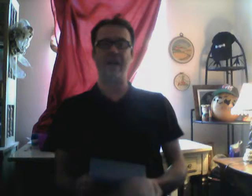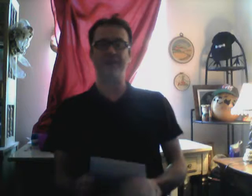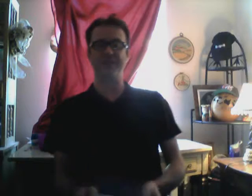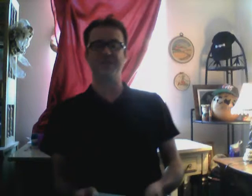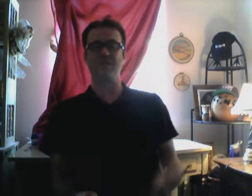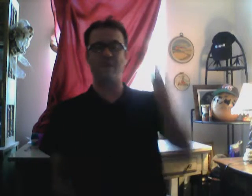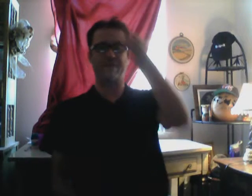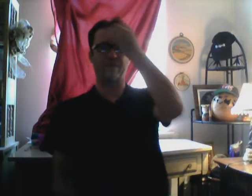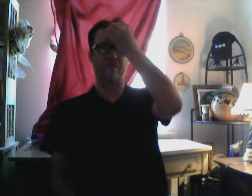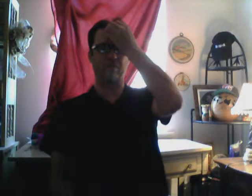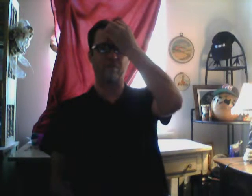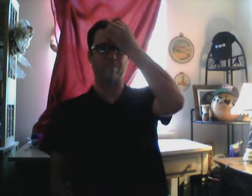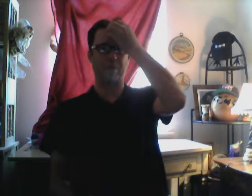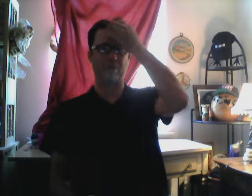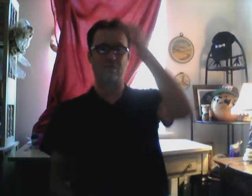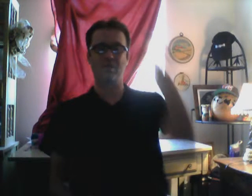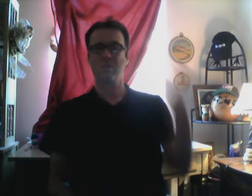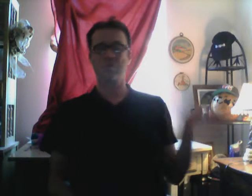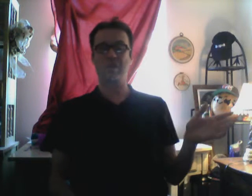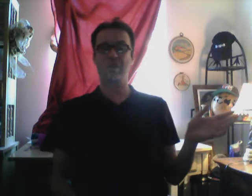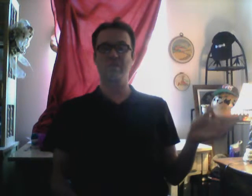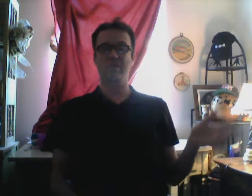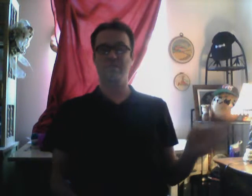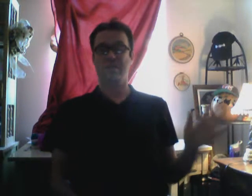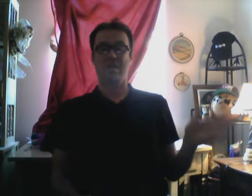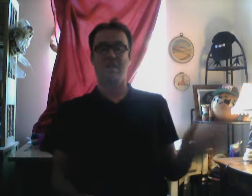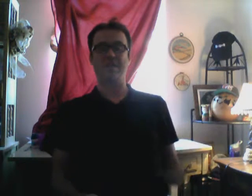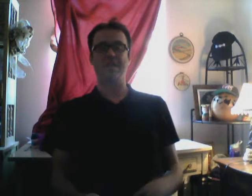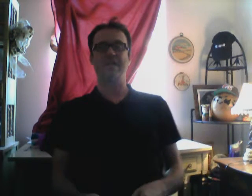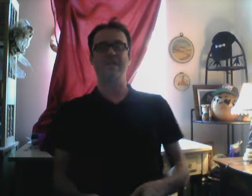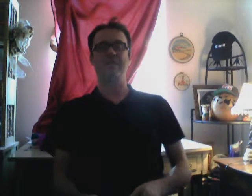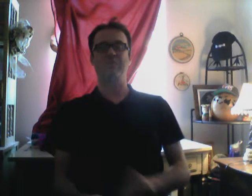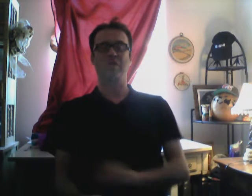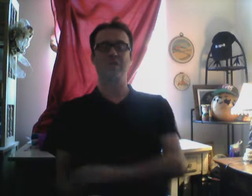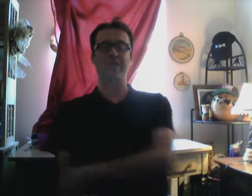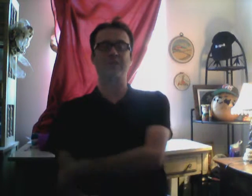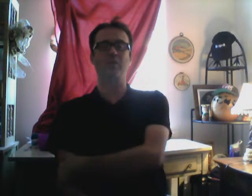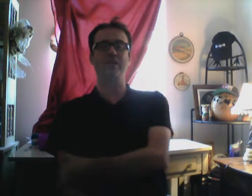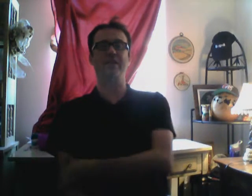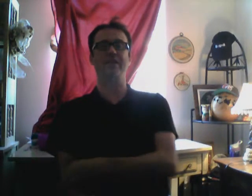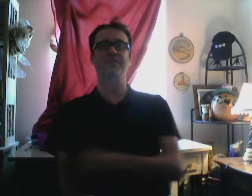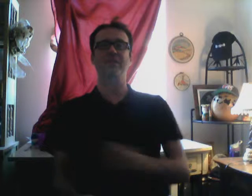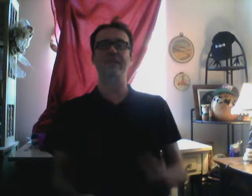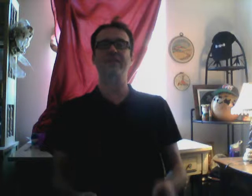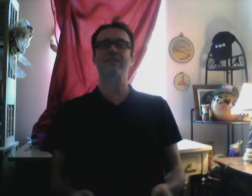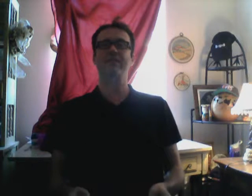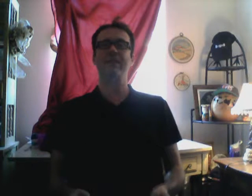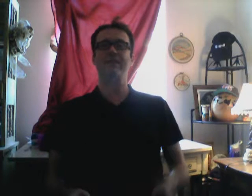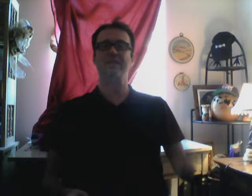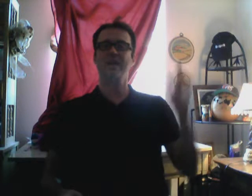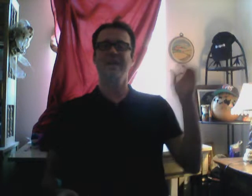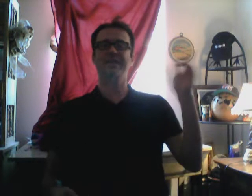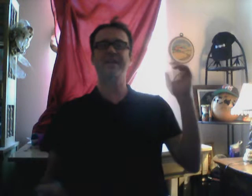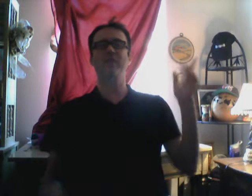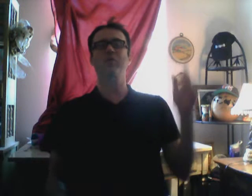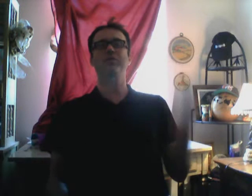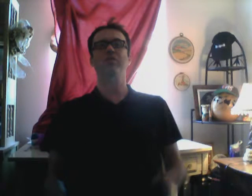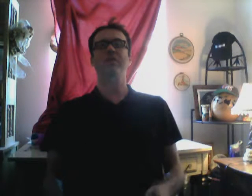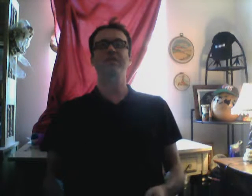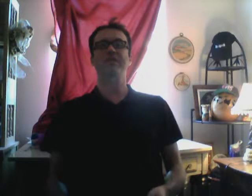have to sit and wait for their rebuttal. Regardless. I mean. That's what it is. So they get to take these. It's like going to. It's like